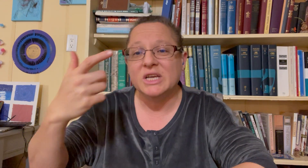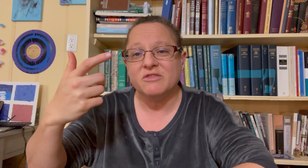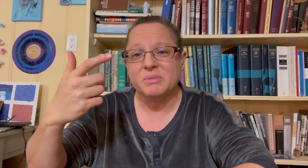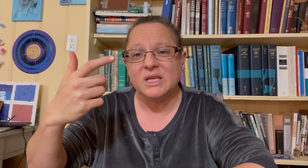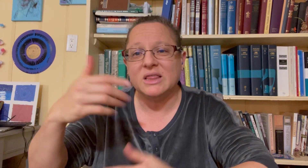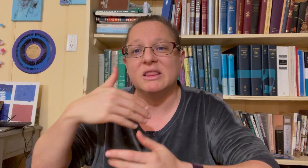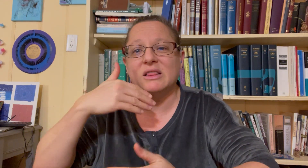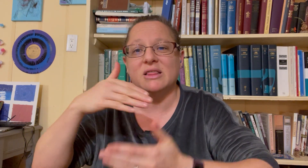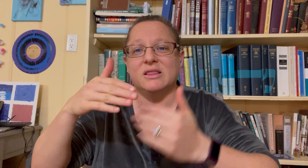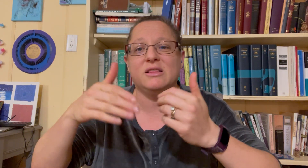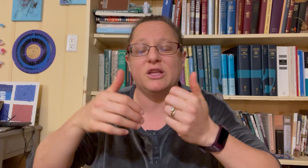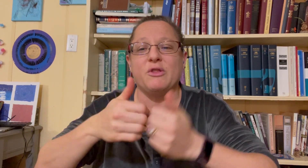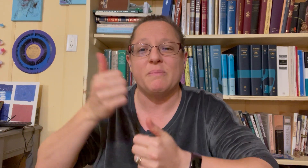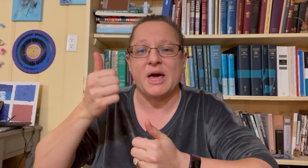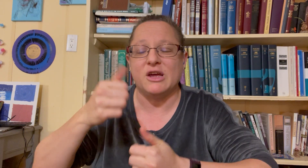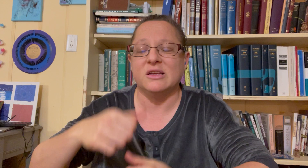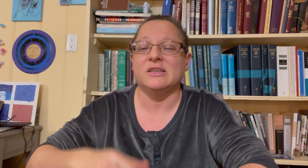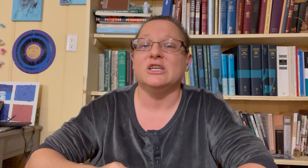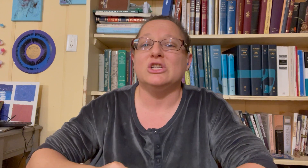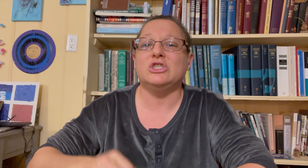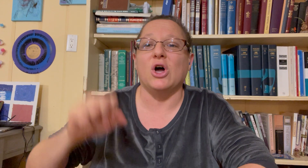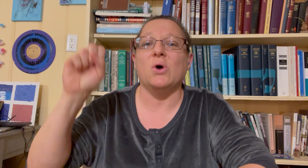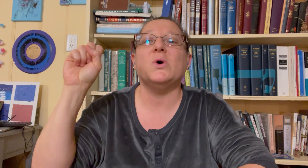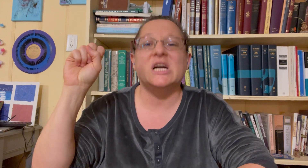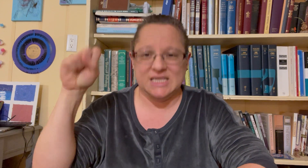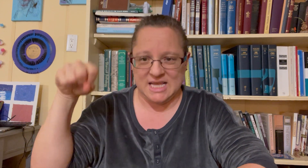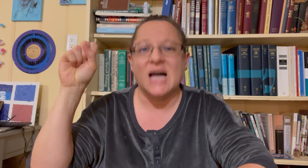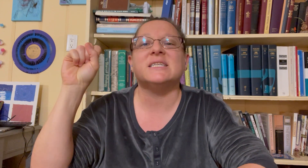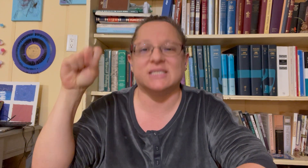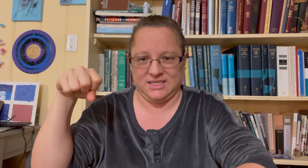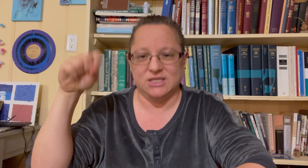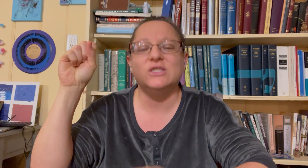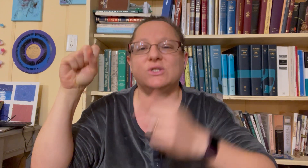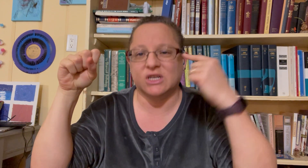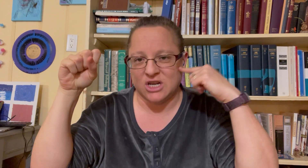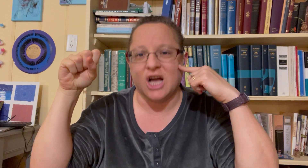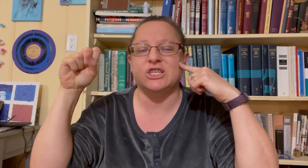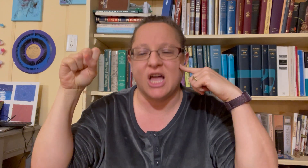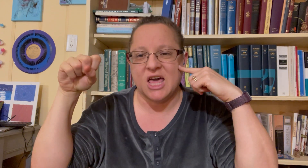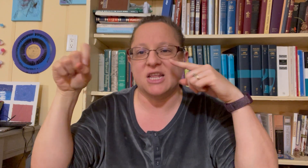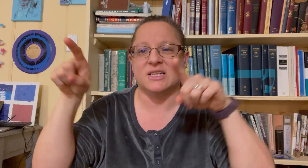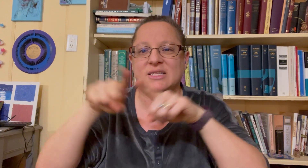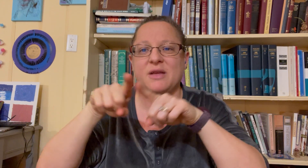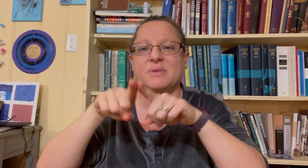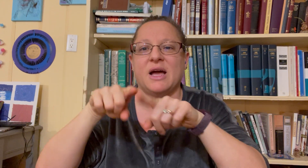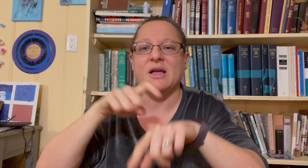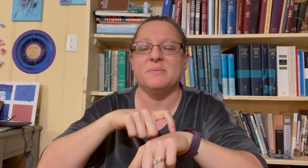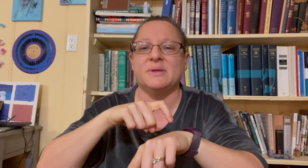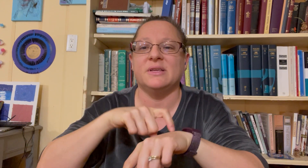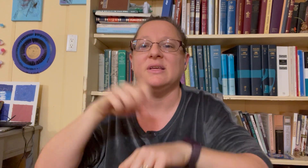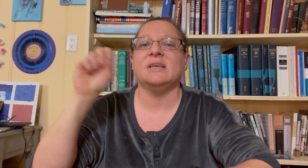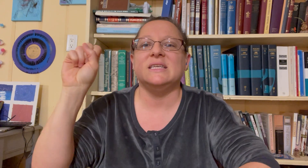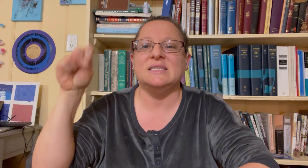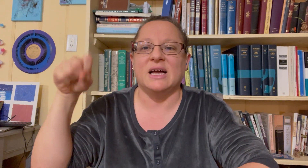give me you know the better so yes you can nod your head at the same time yes